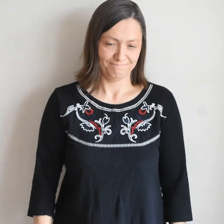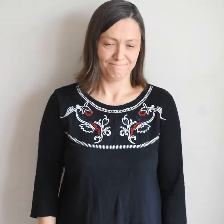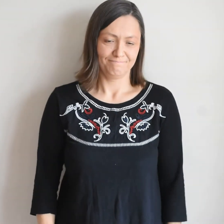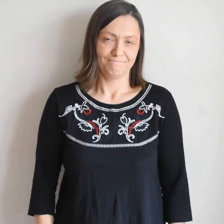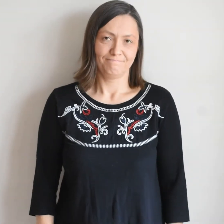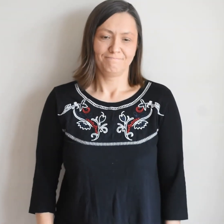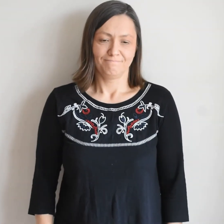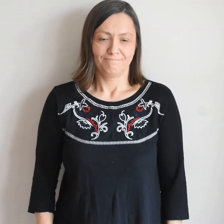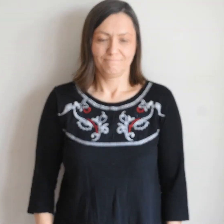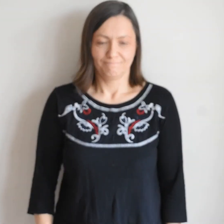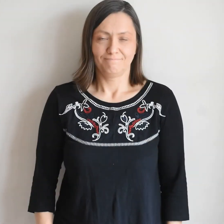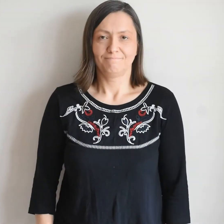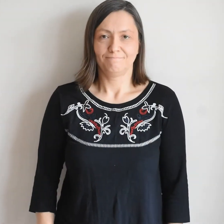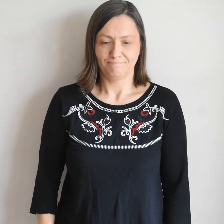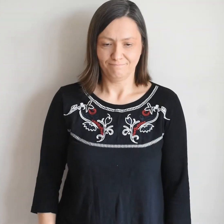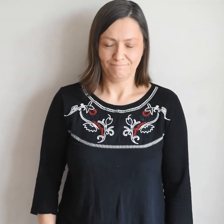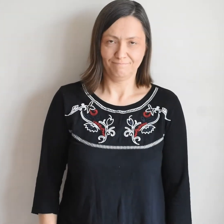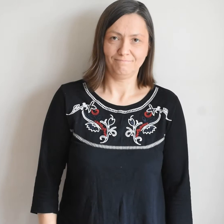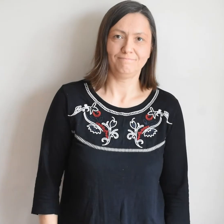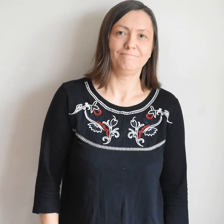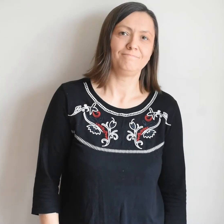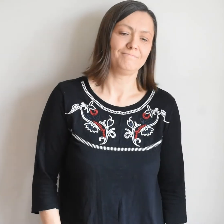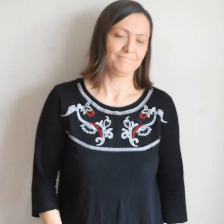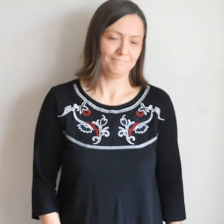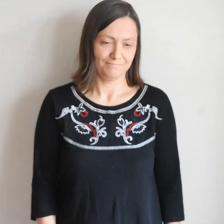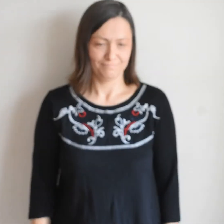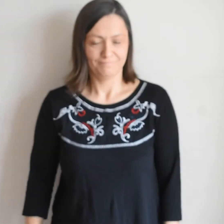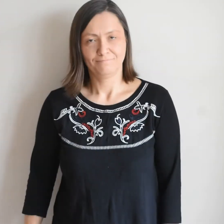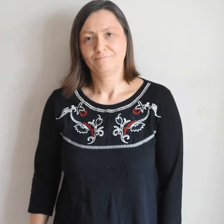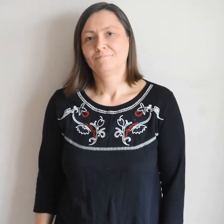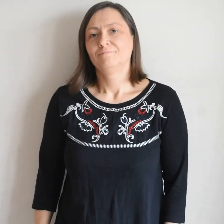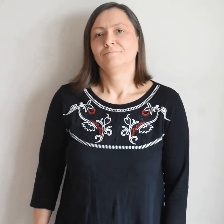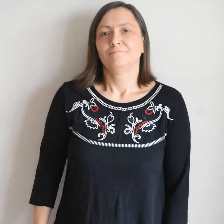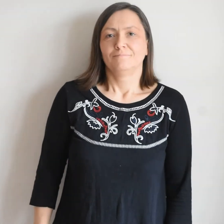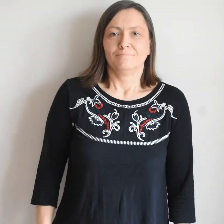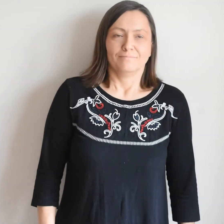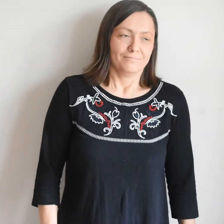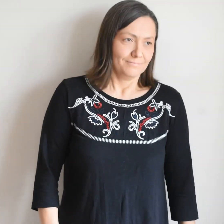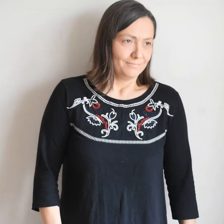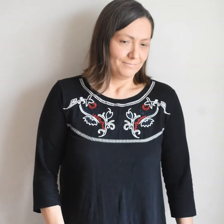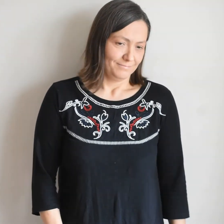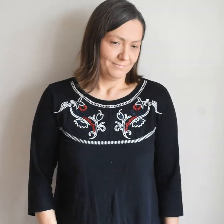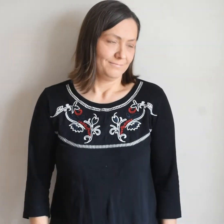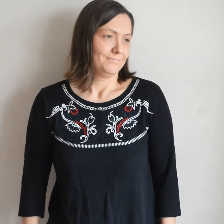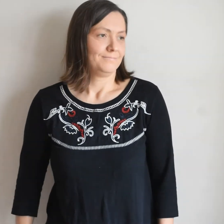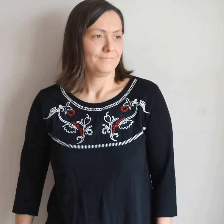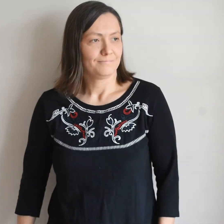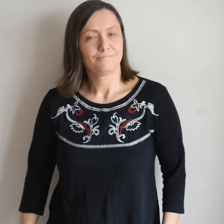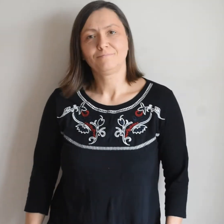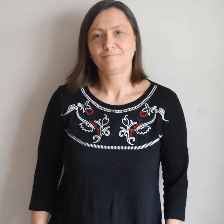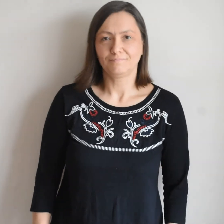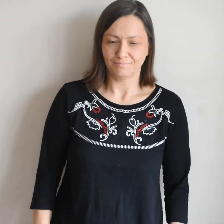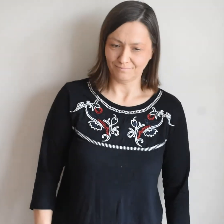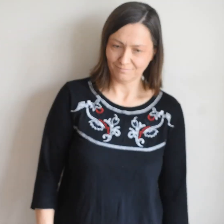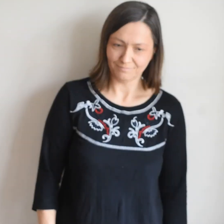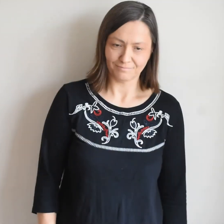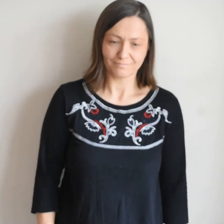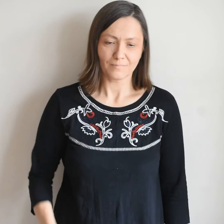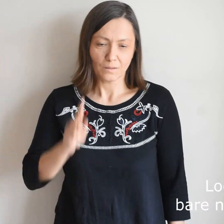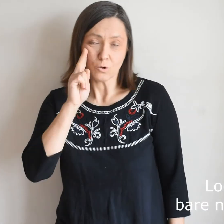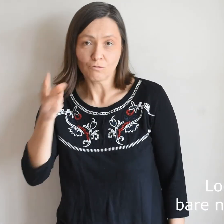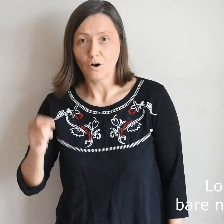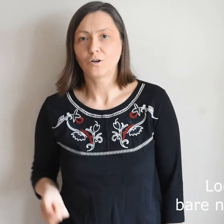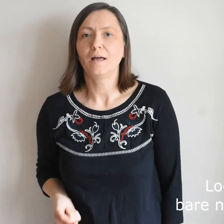former